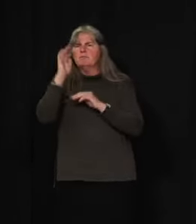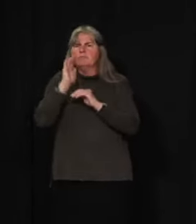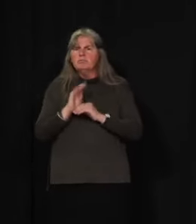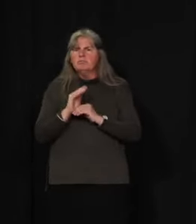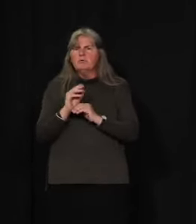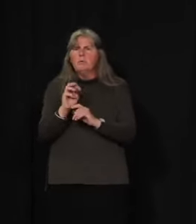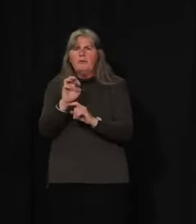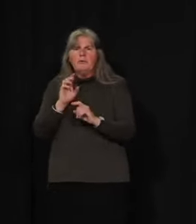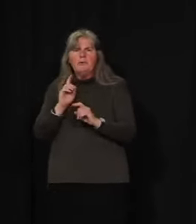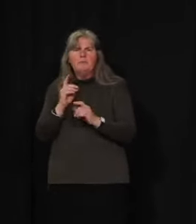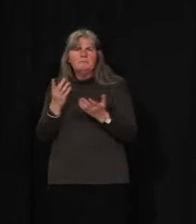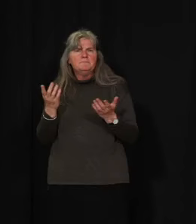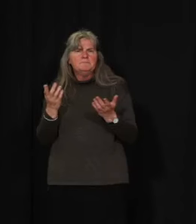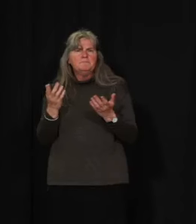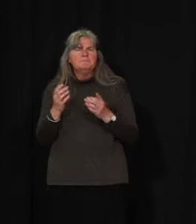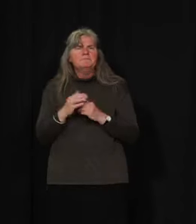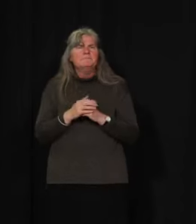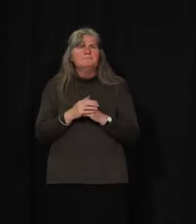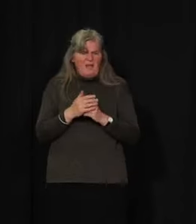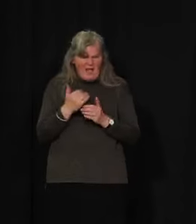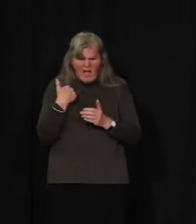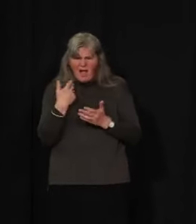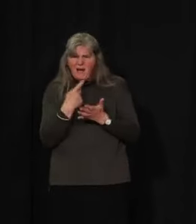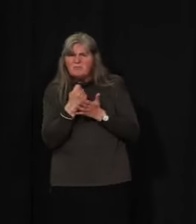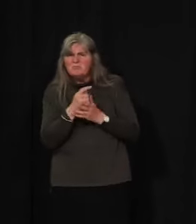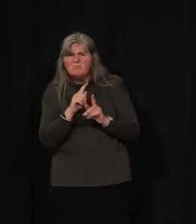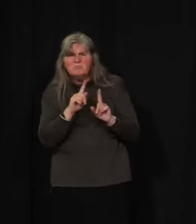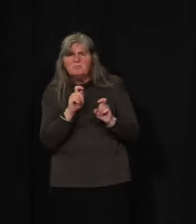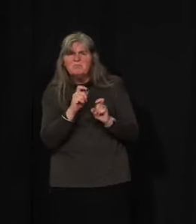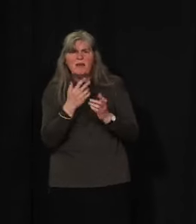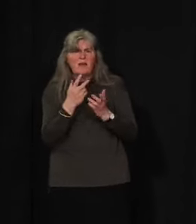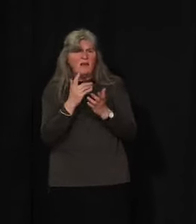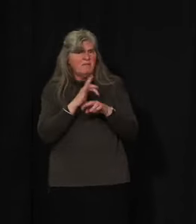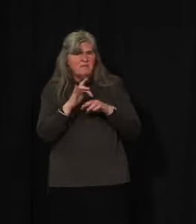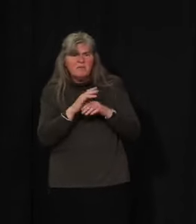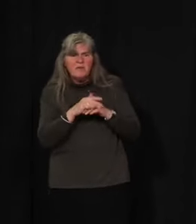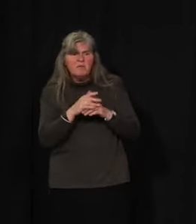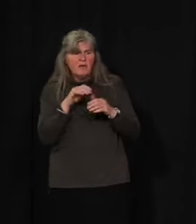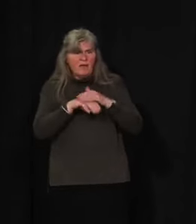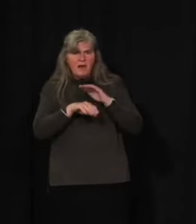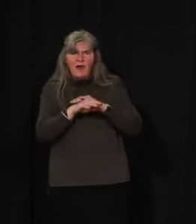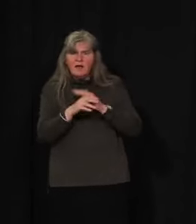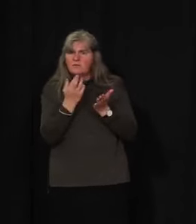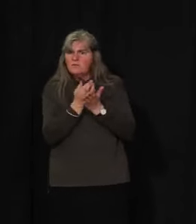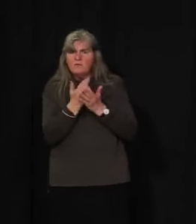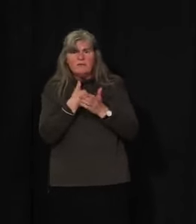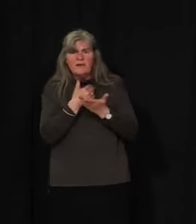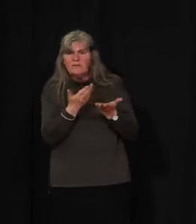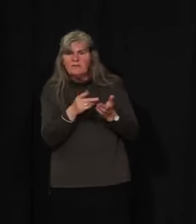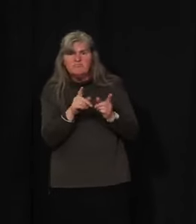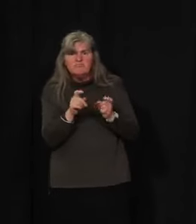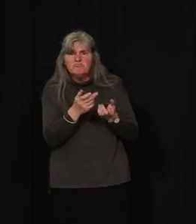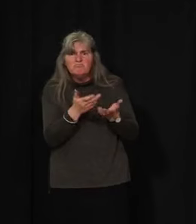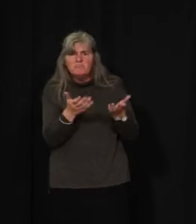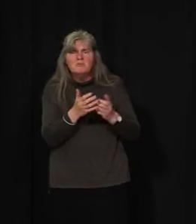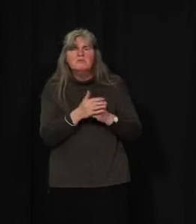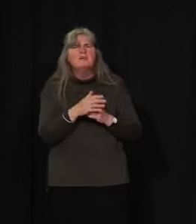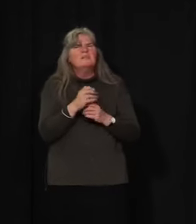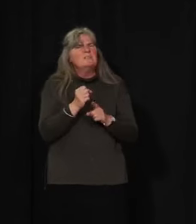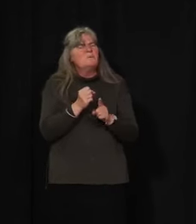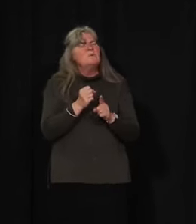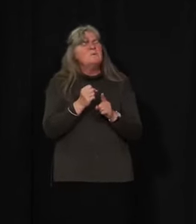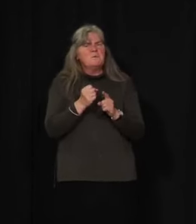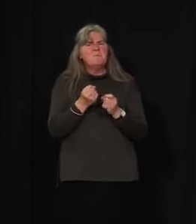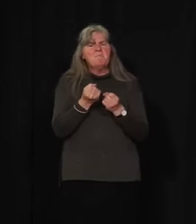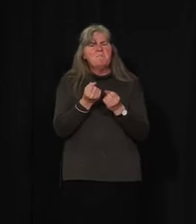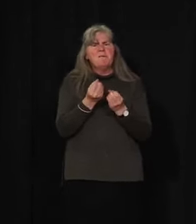getting the information to be able to access the resources that are presently available? So, it's a really